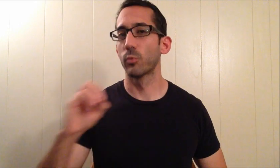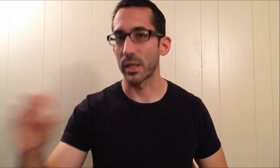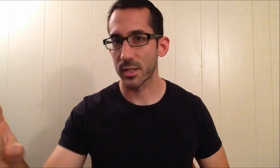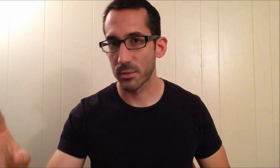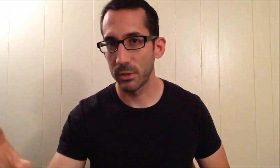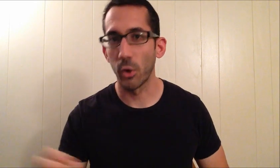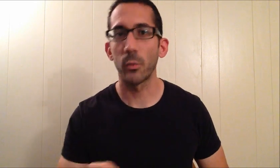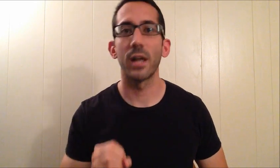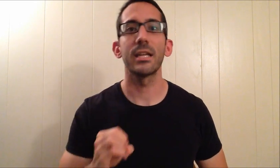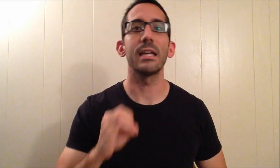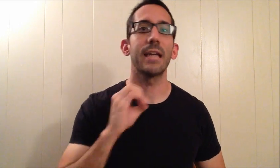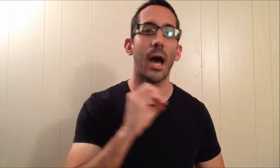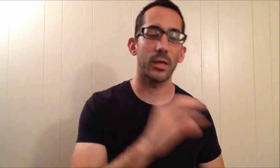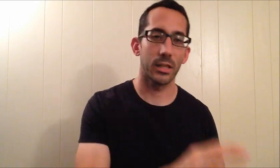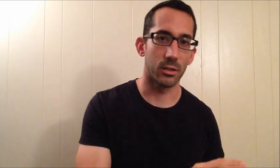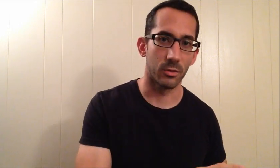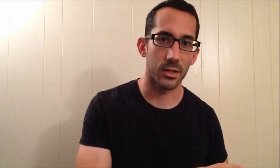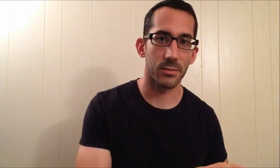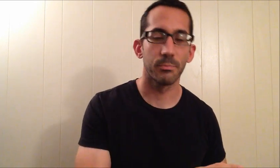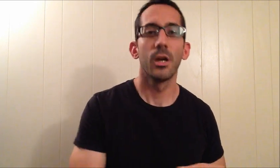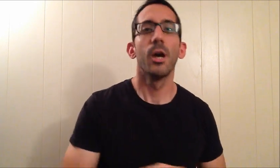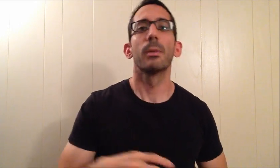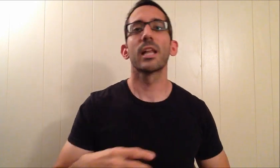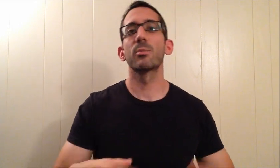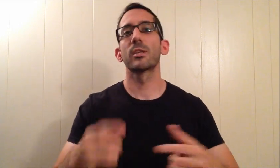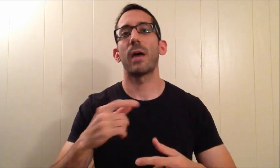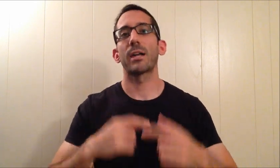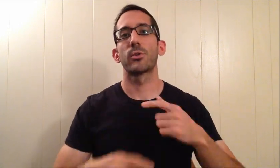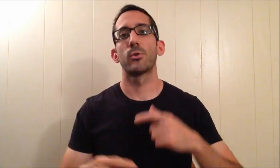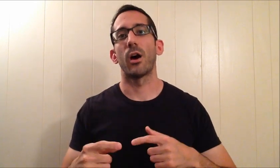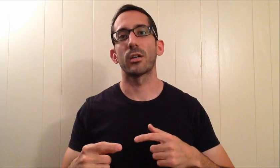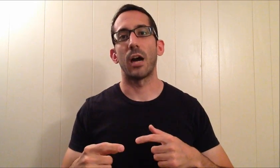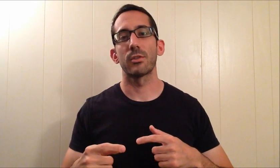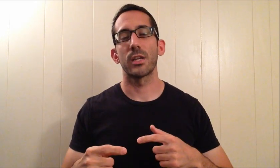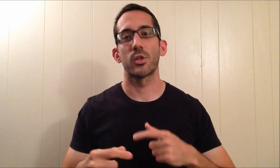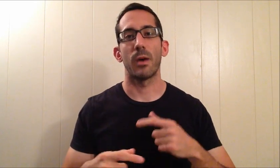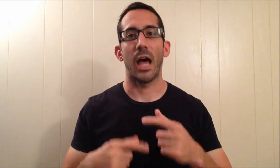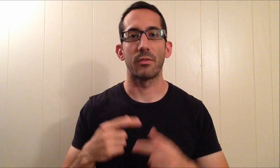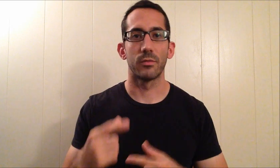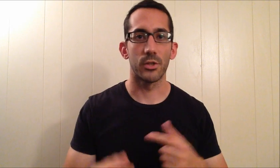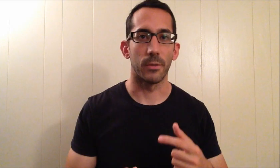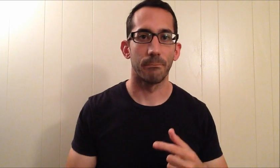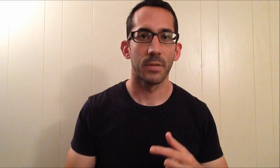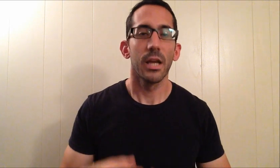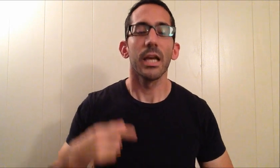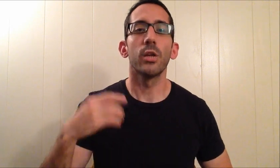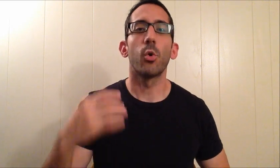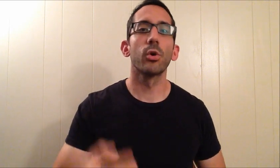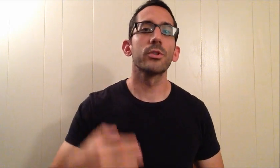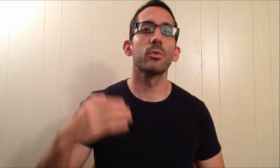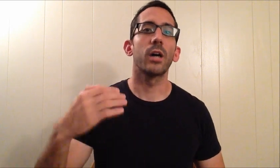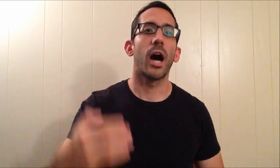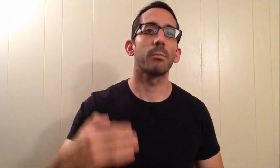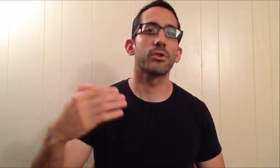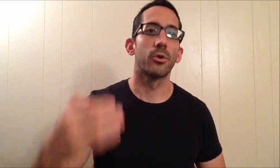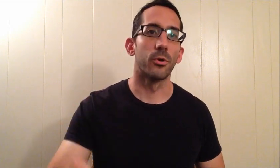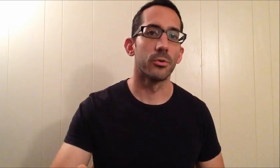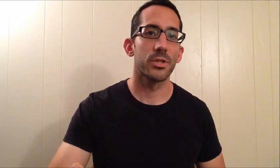risks. We only want to take calculated risks. But let's bring this back to our conversation about having vision. In order to accomplish goals